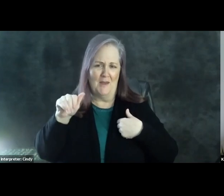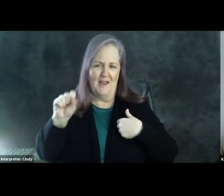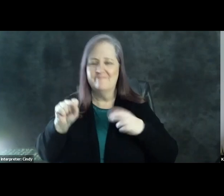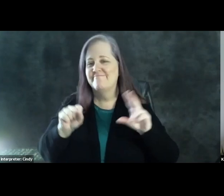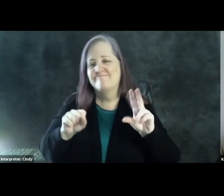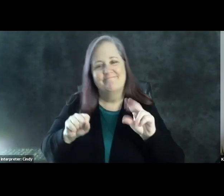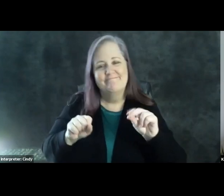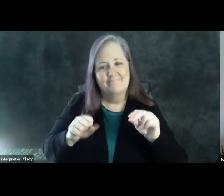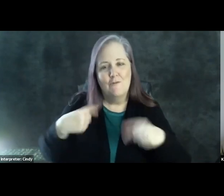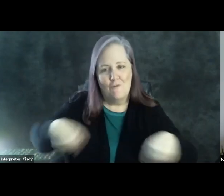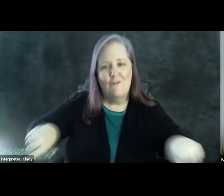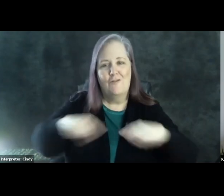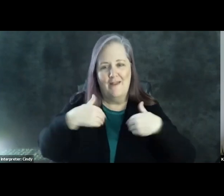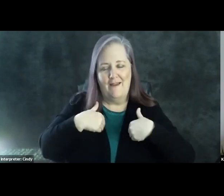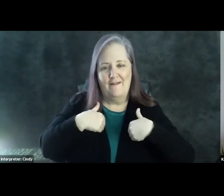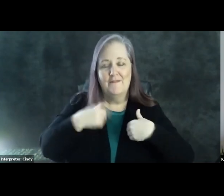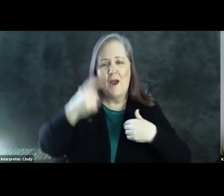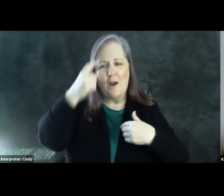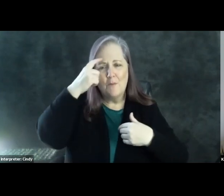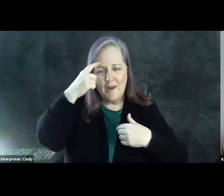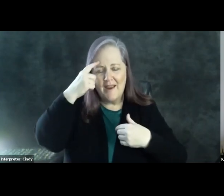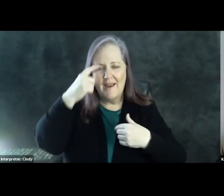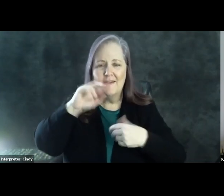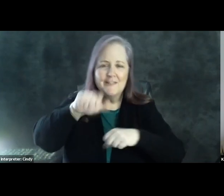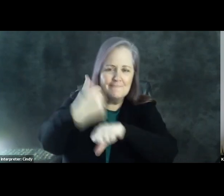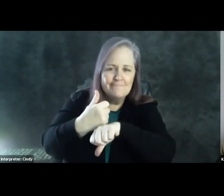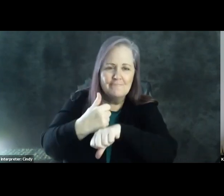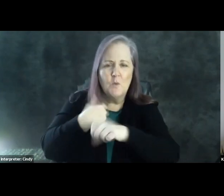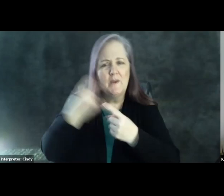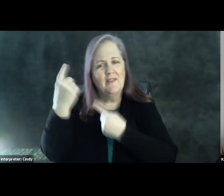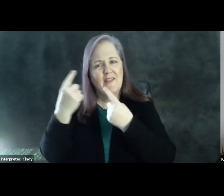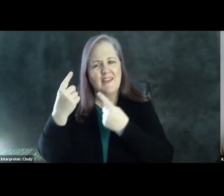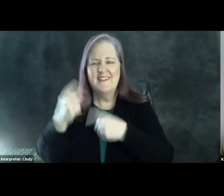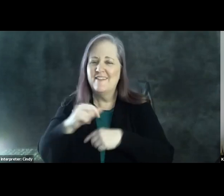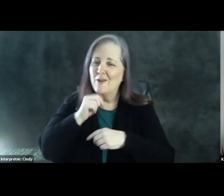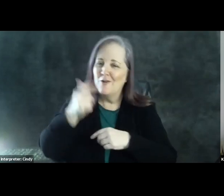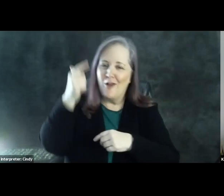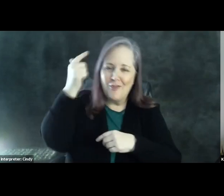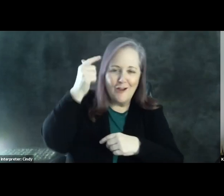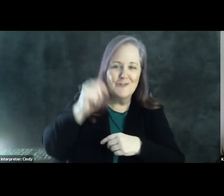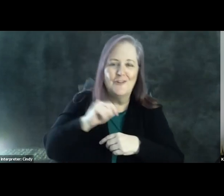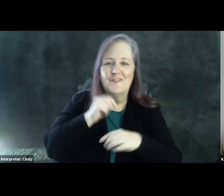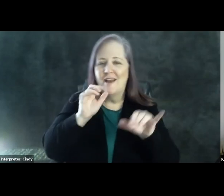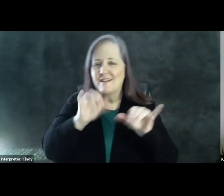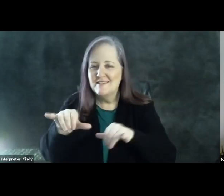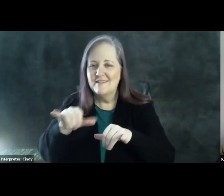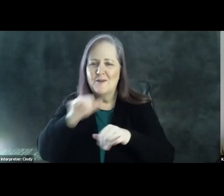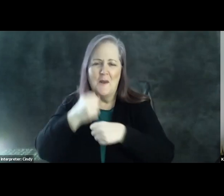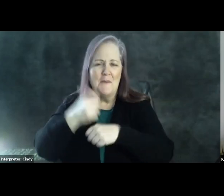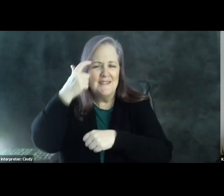wired in such a way that we somehow sometimes think in ways that are not logical or consistent or, you know, sensible.